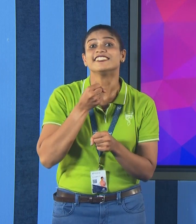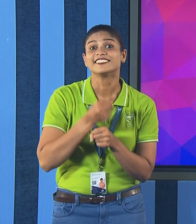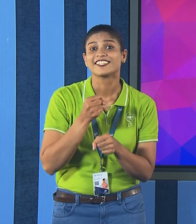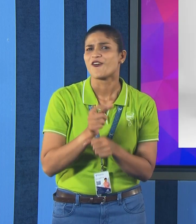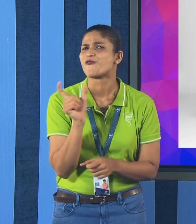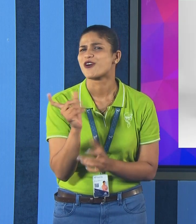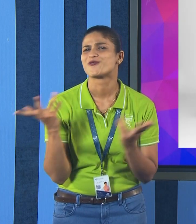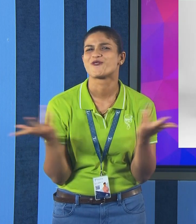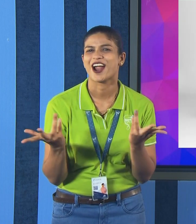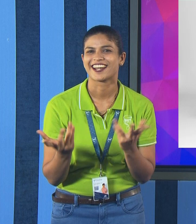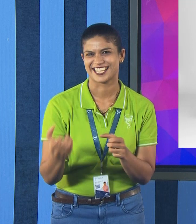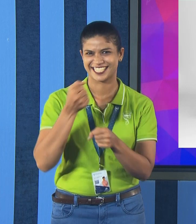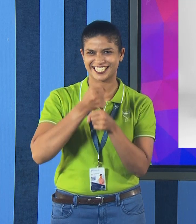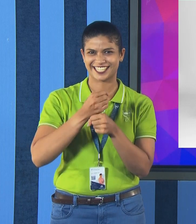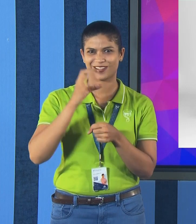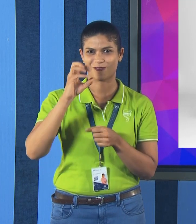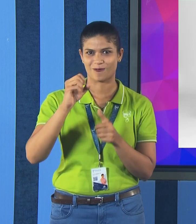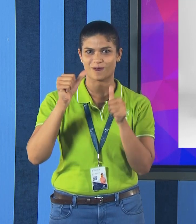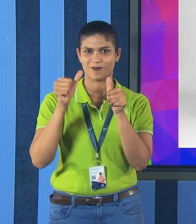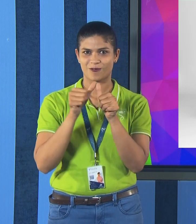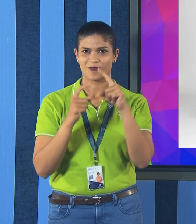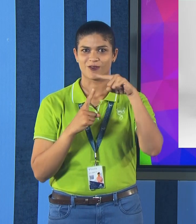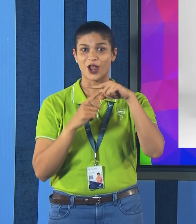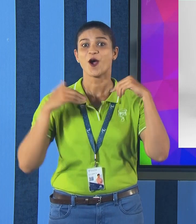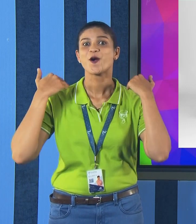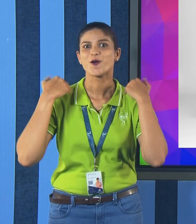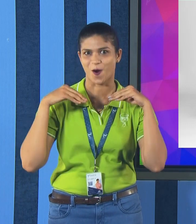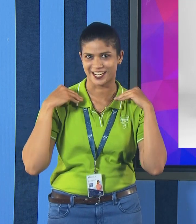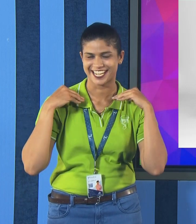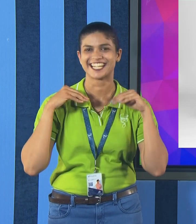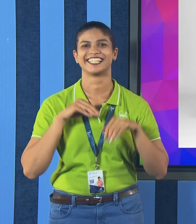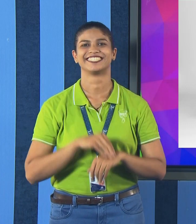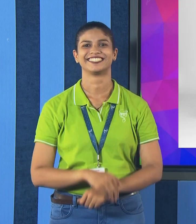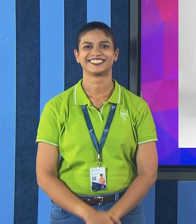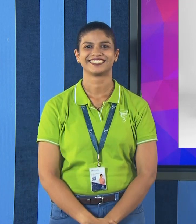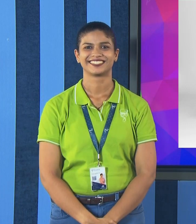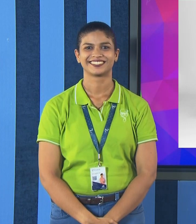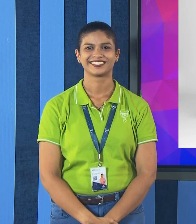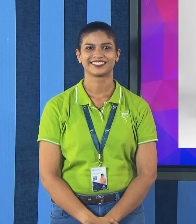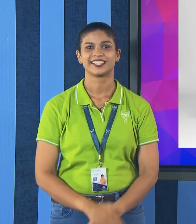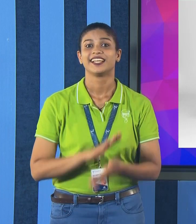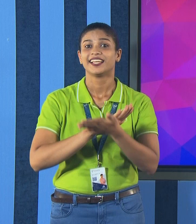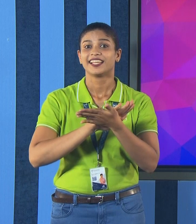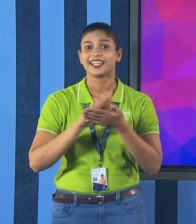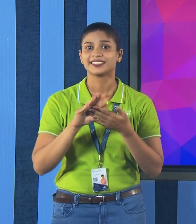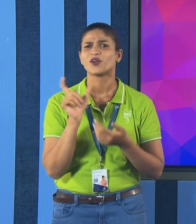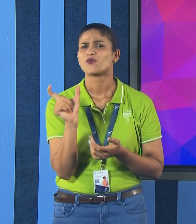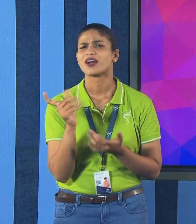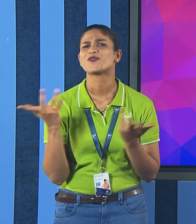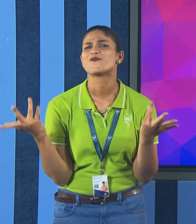Next, letter G, G, O, A, T, got. This is sign for got. Next, letter H,